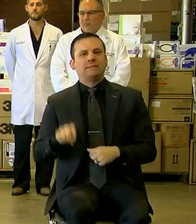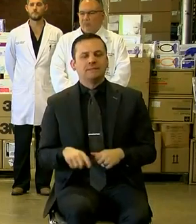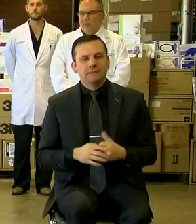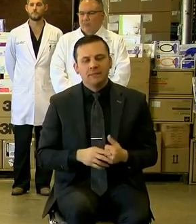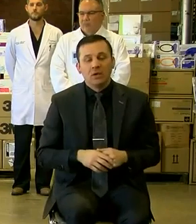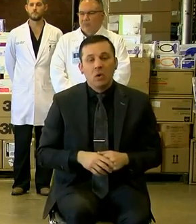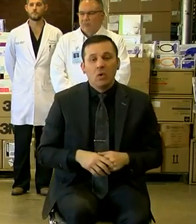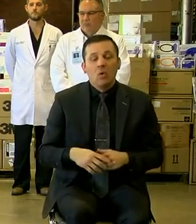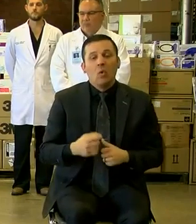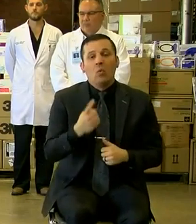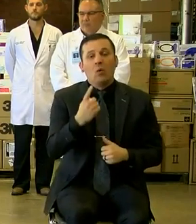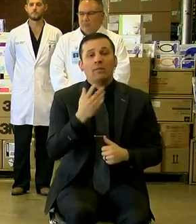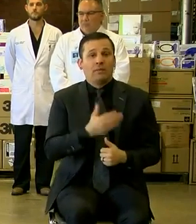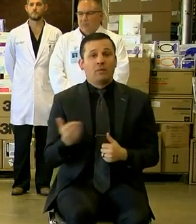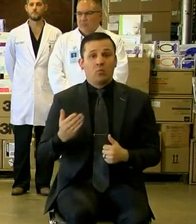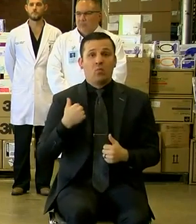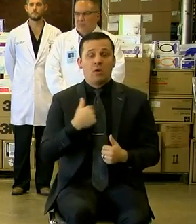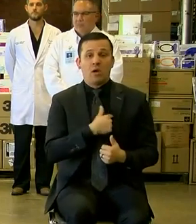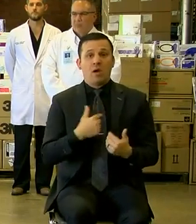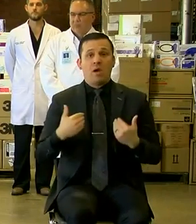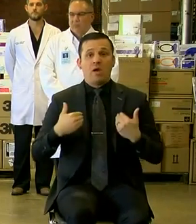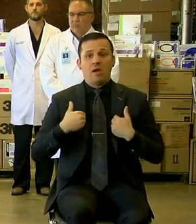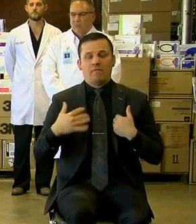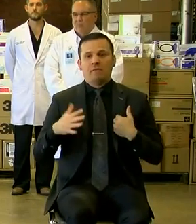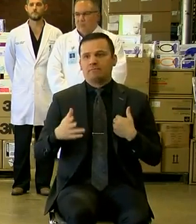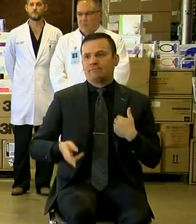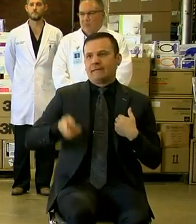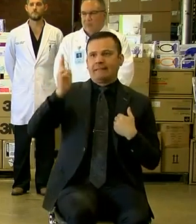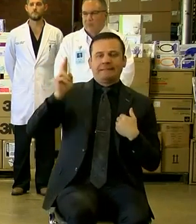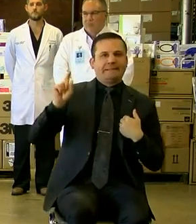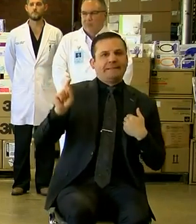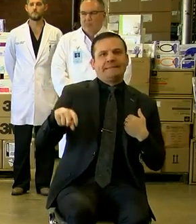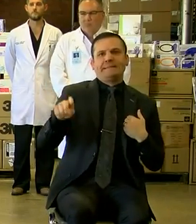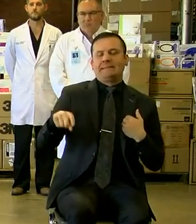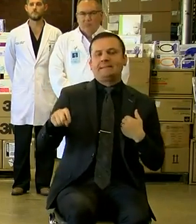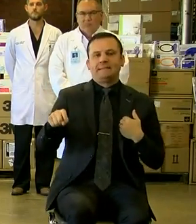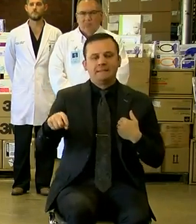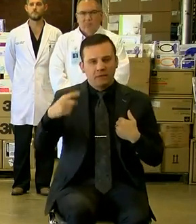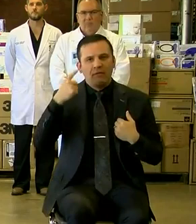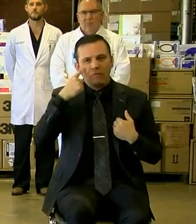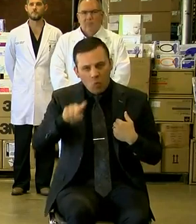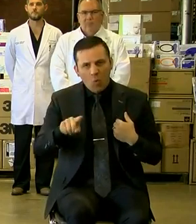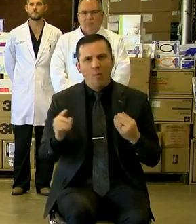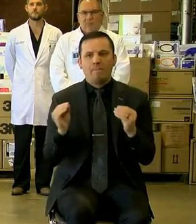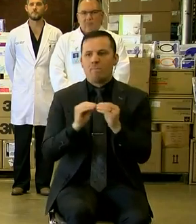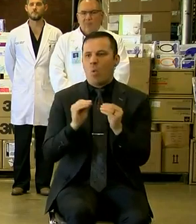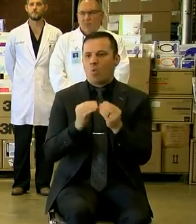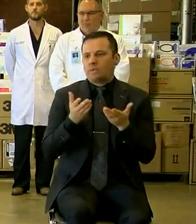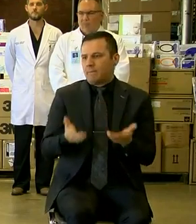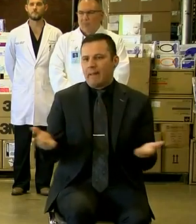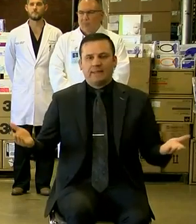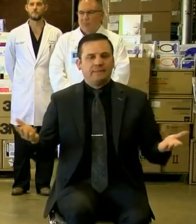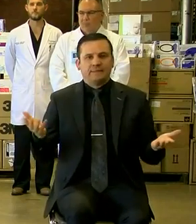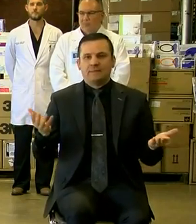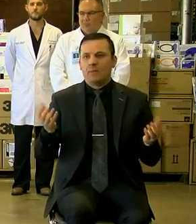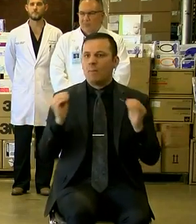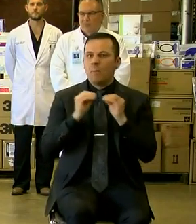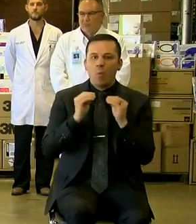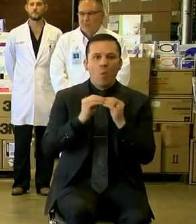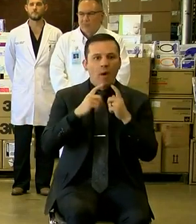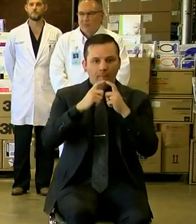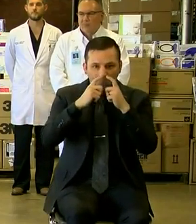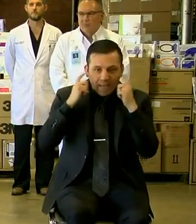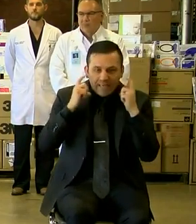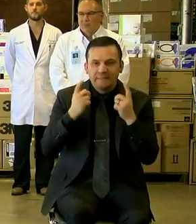one thing that we have a high demand for and that is more supplies. More supplies of